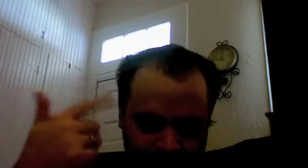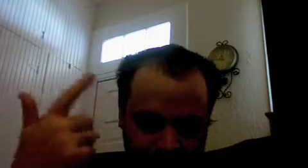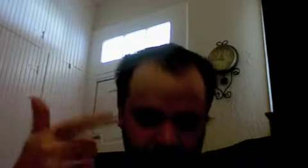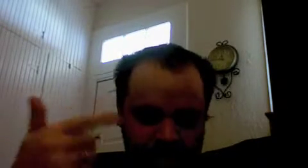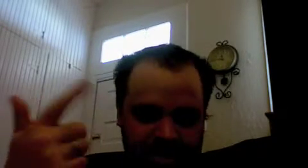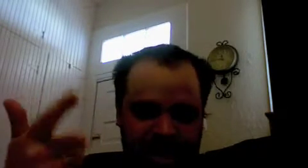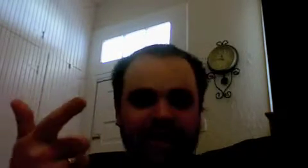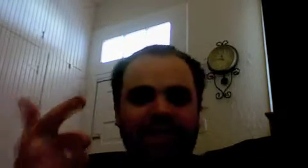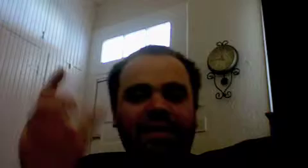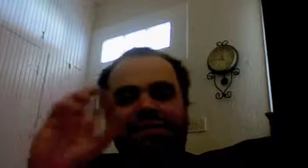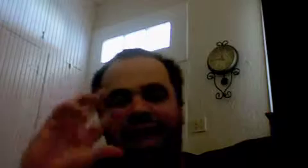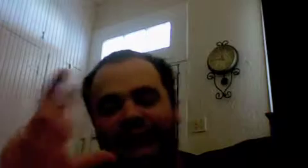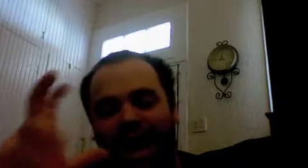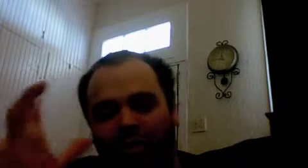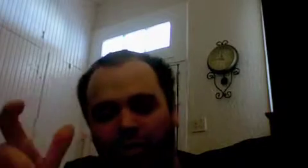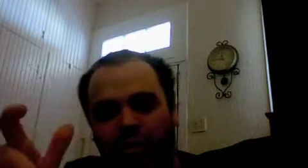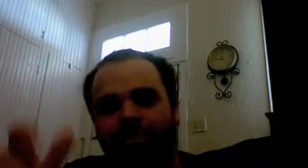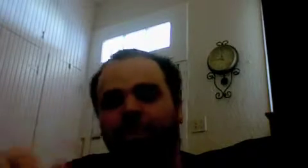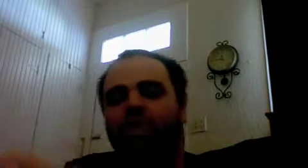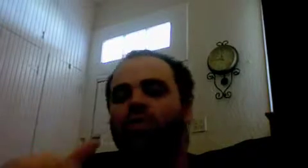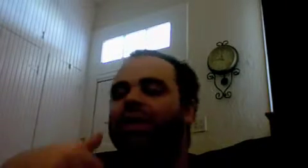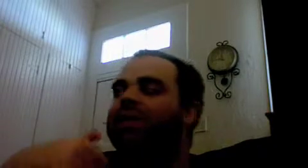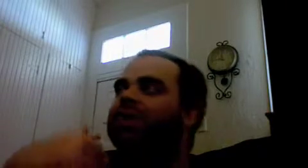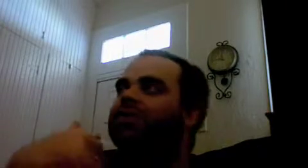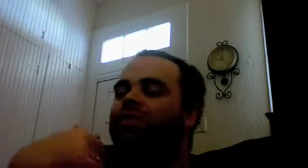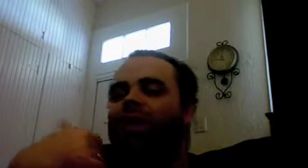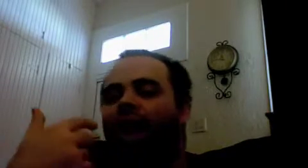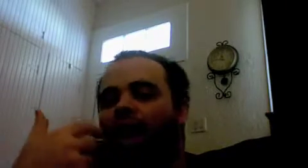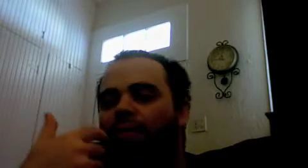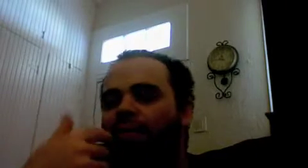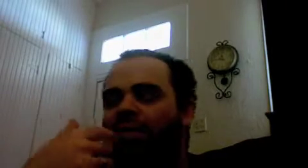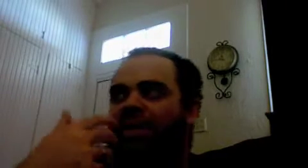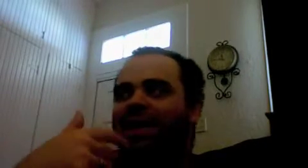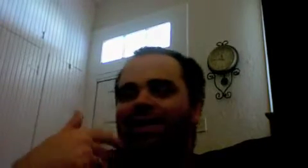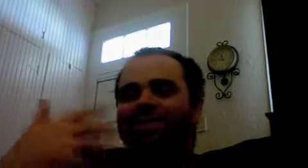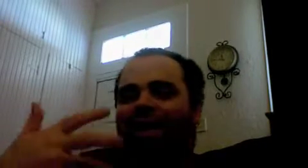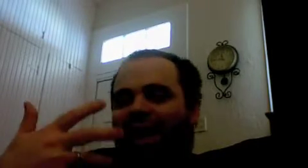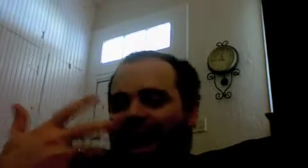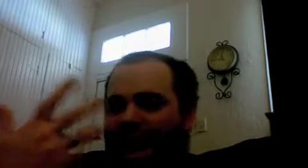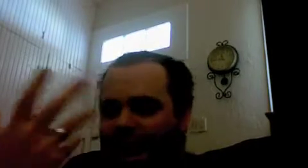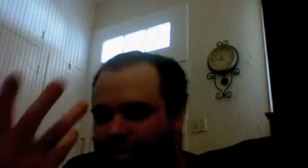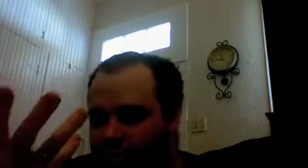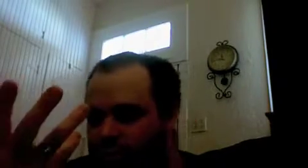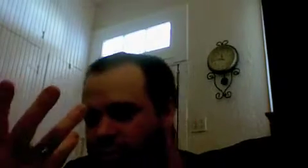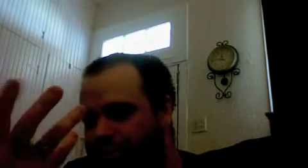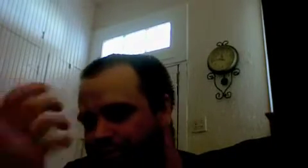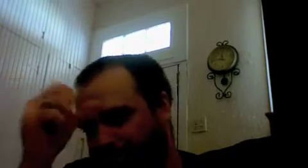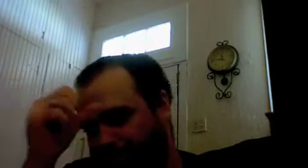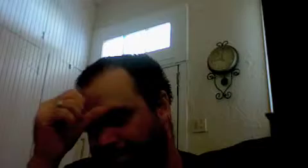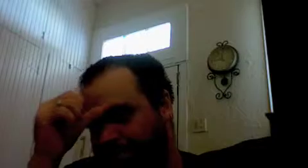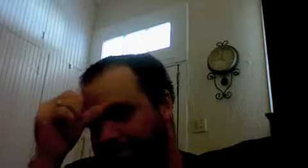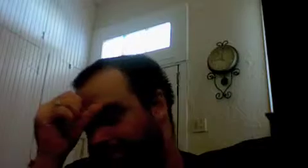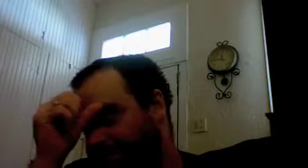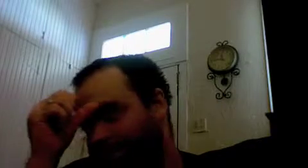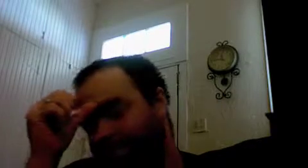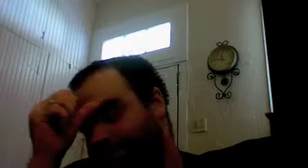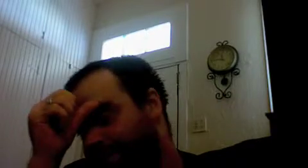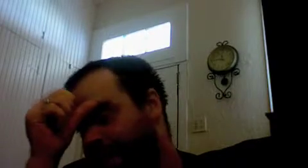out to its end is it actual right so the cobbler is not actual uh